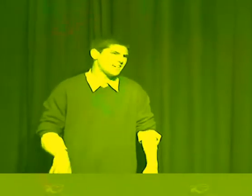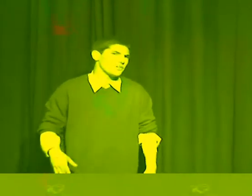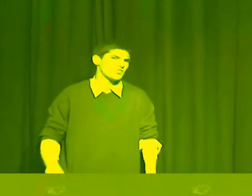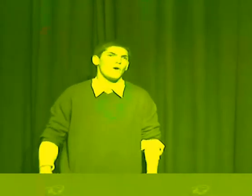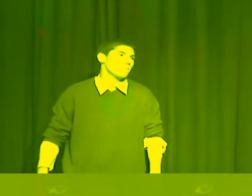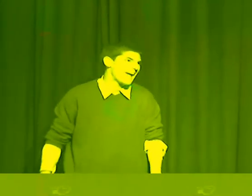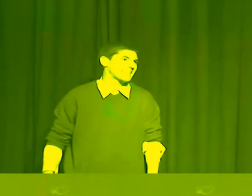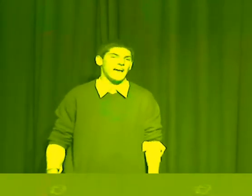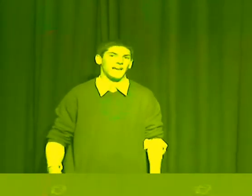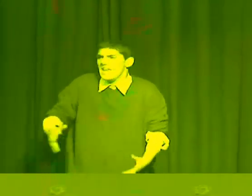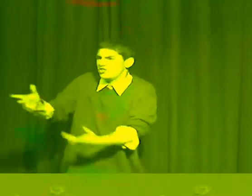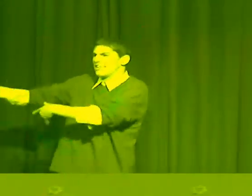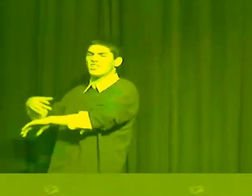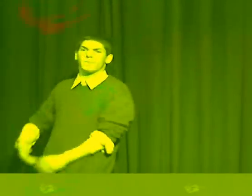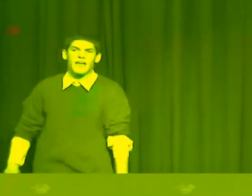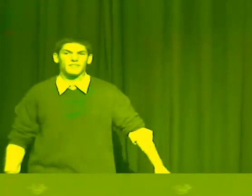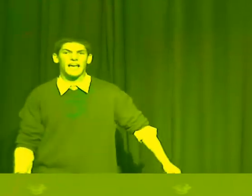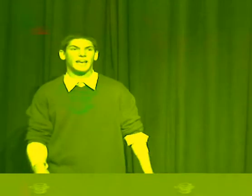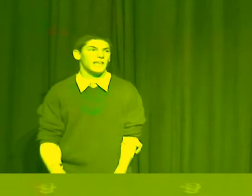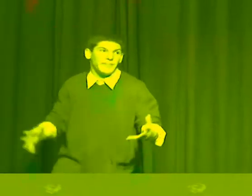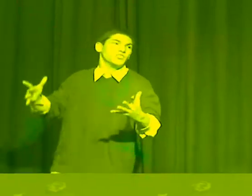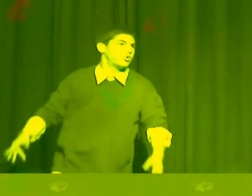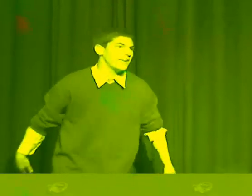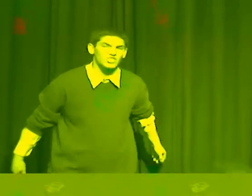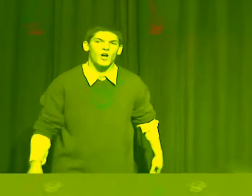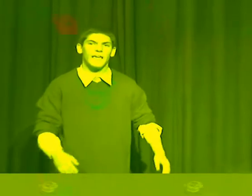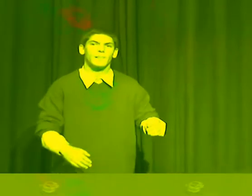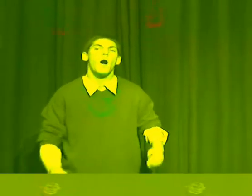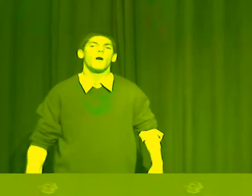liquor store mascot. He just stuck me outside and let me twitch all day long.